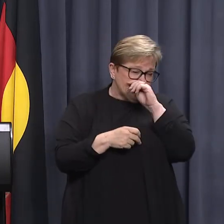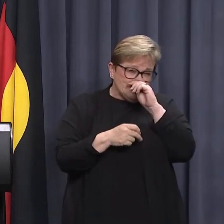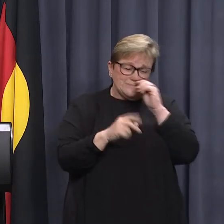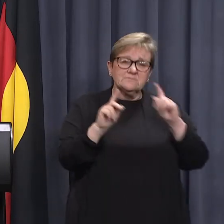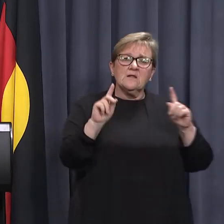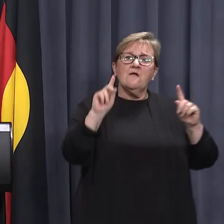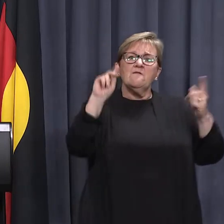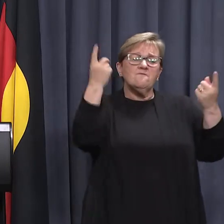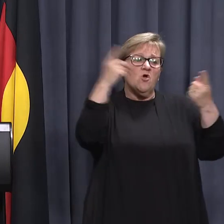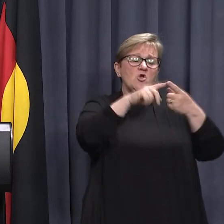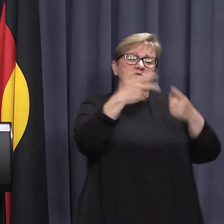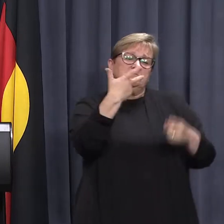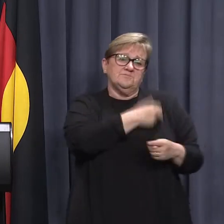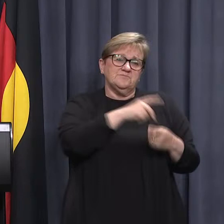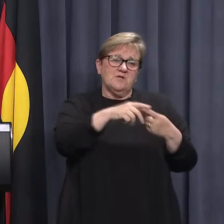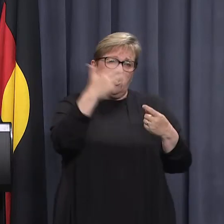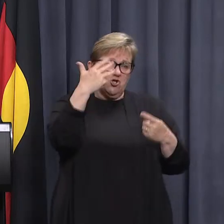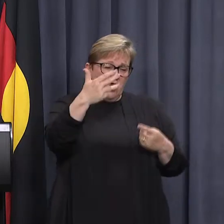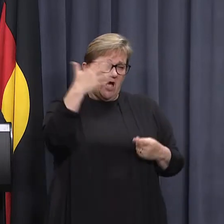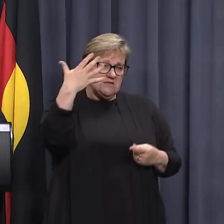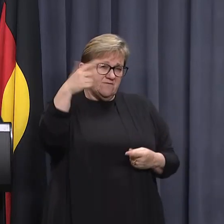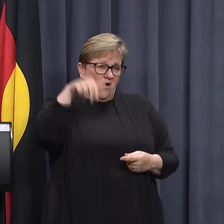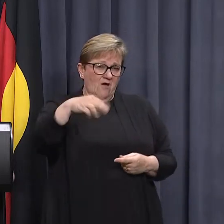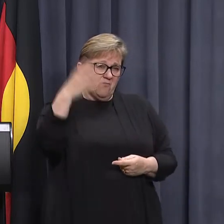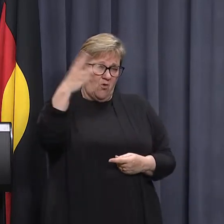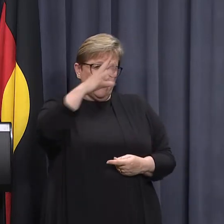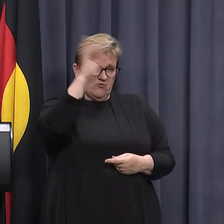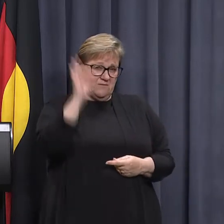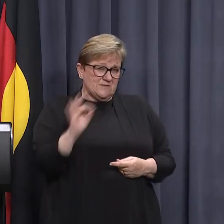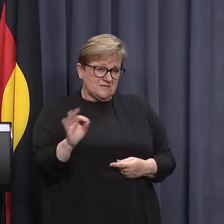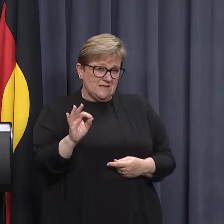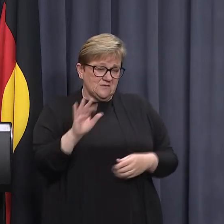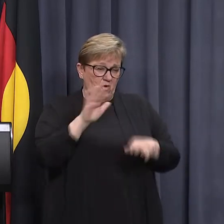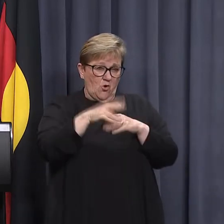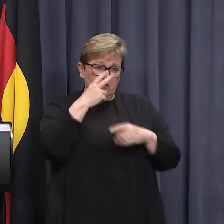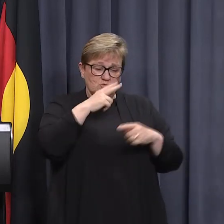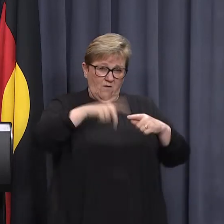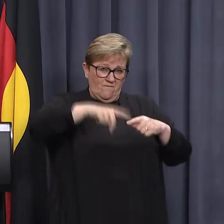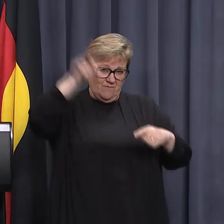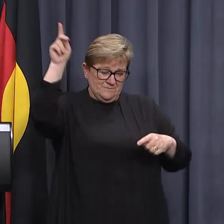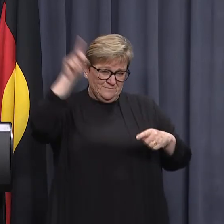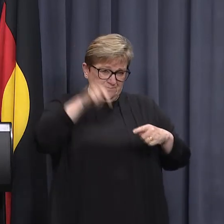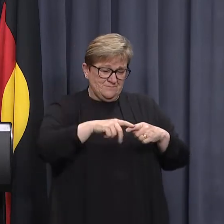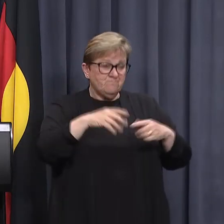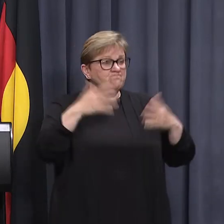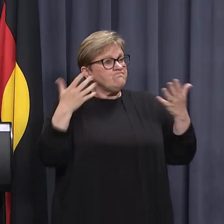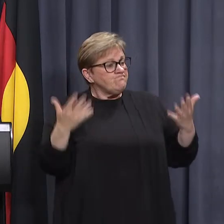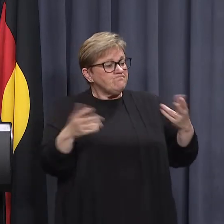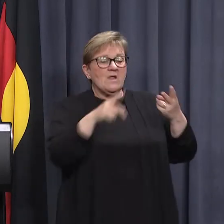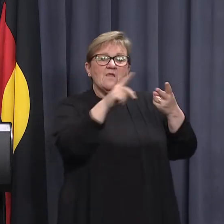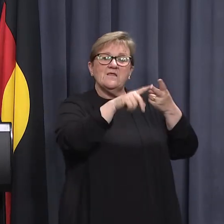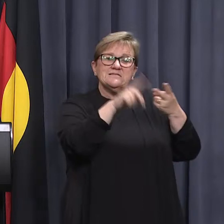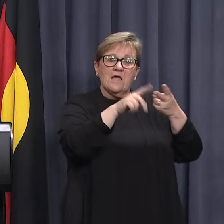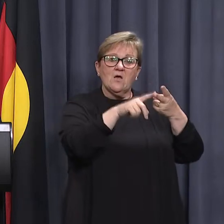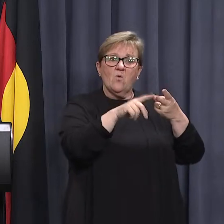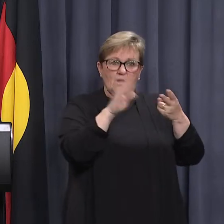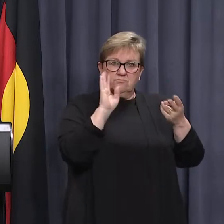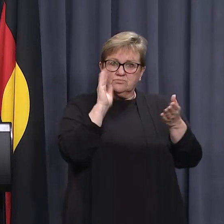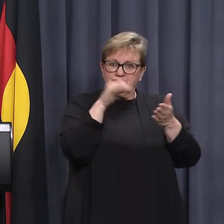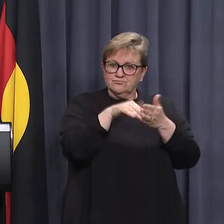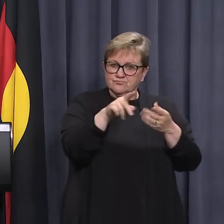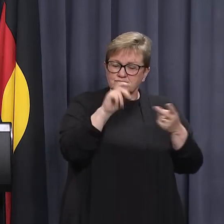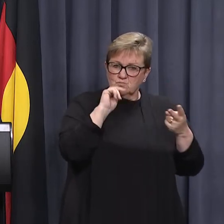our first aid dose rate is 95.3% over 12. And so obviously, the second dose rate will get there.